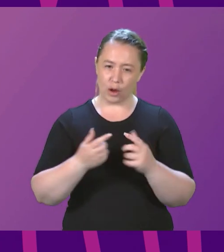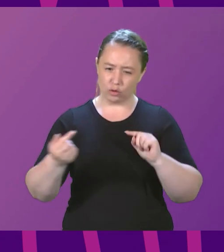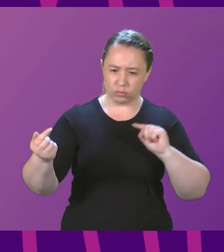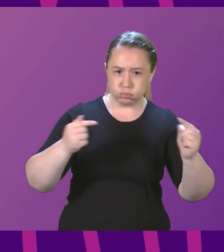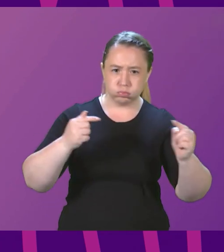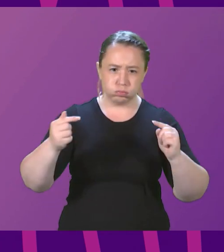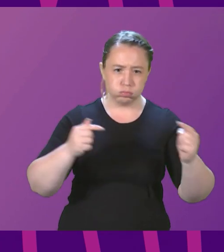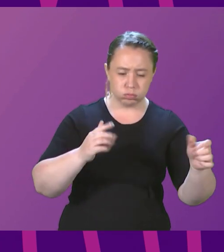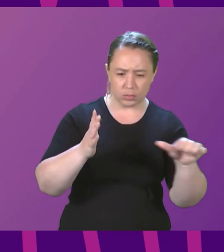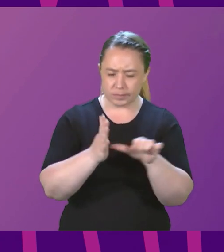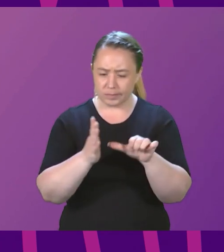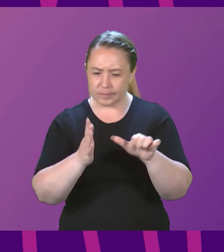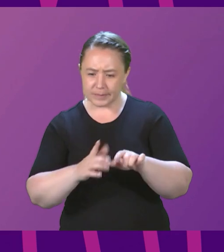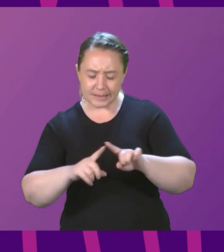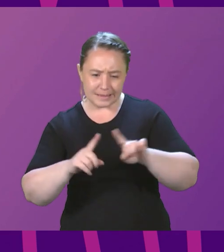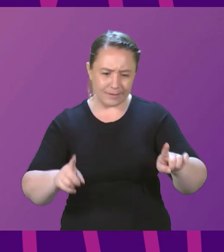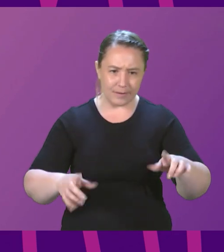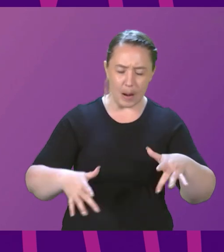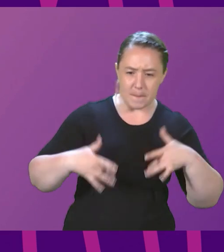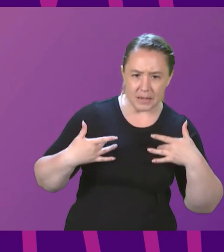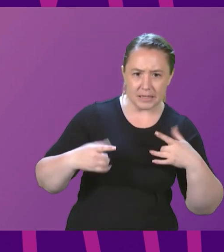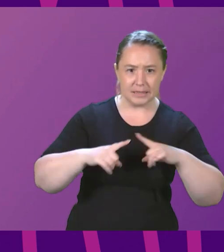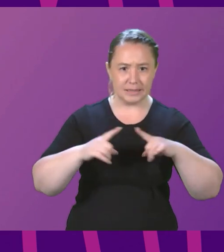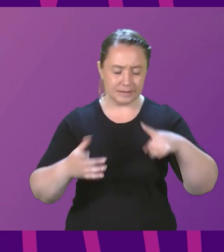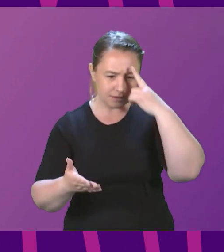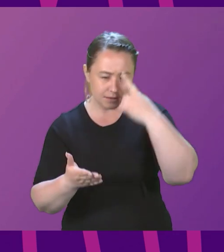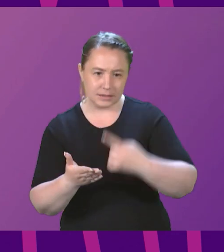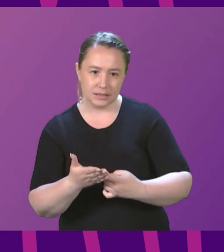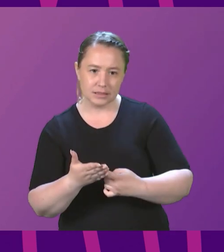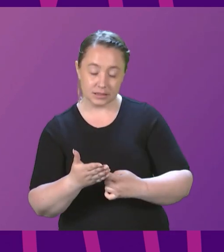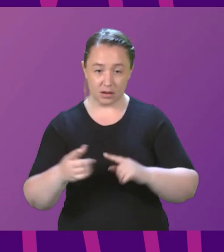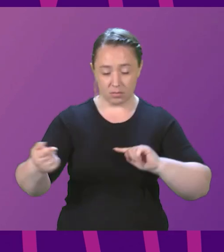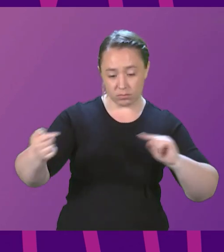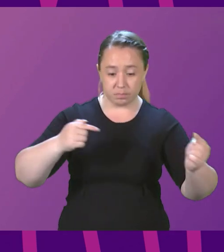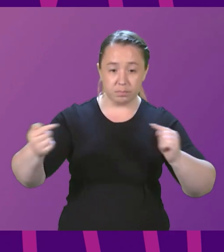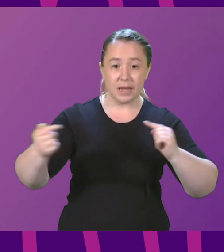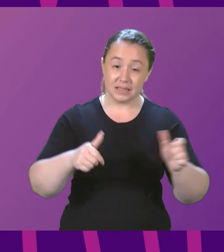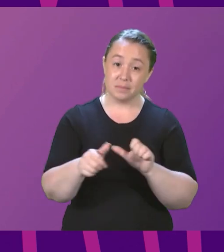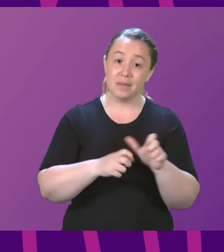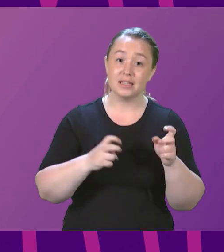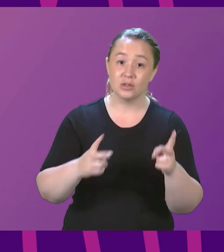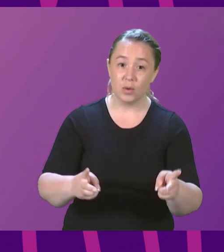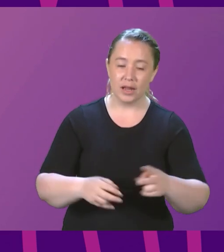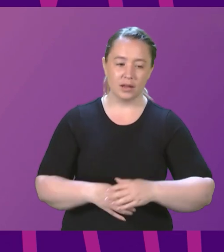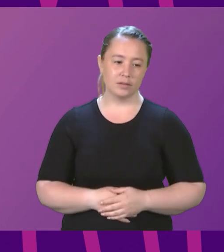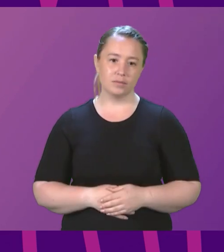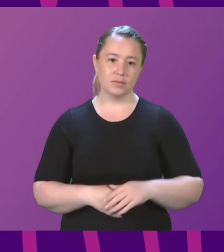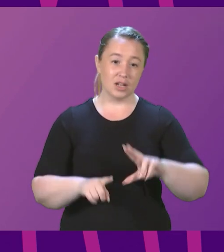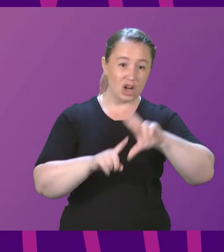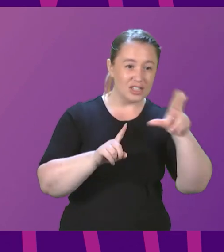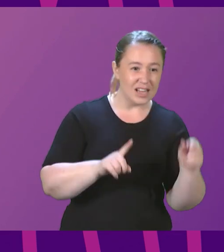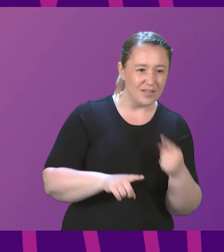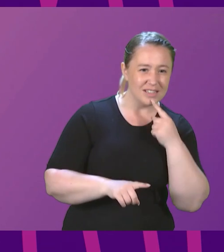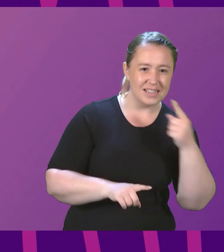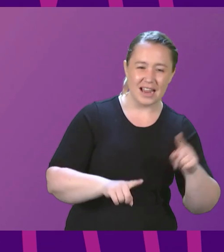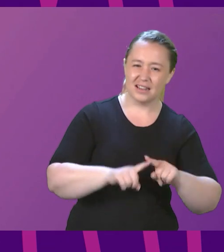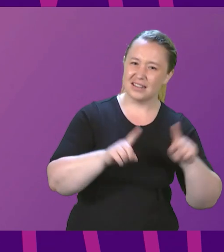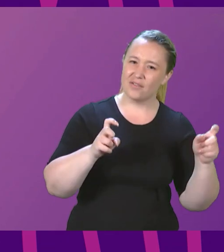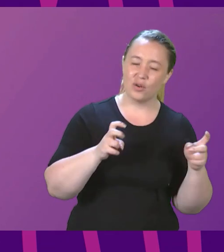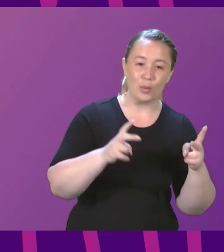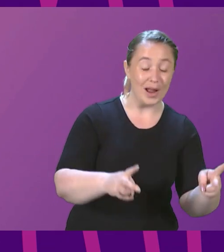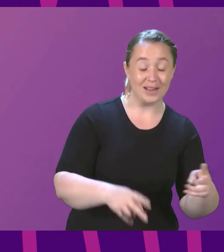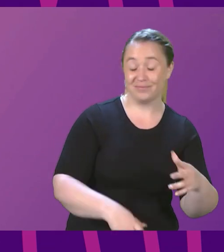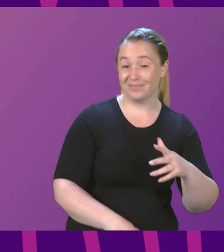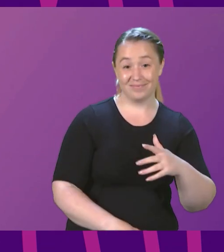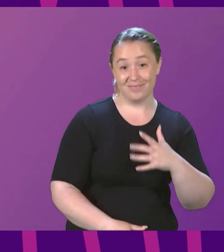resolve these differences of opinion. And it doesn't surprise me to hear the Conservatives say differently. It does still surprise me